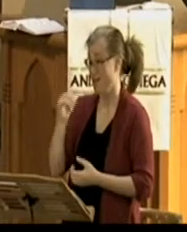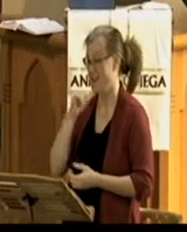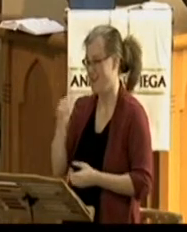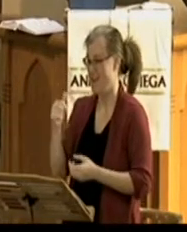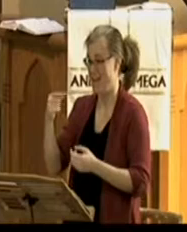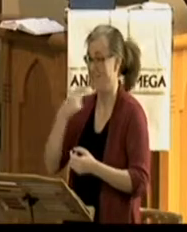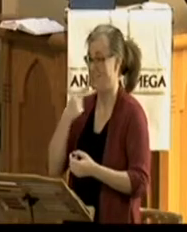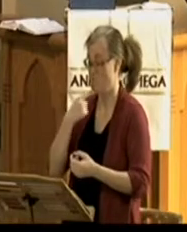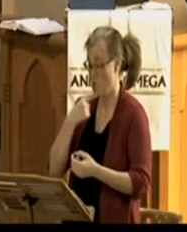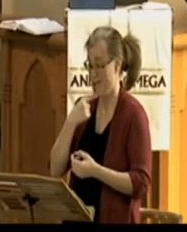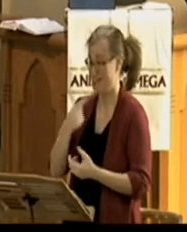pride.